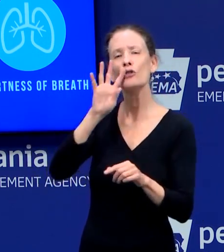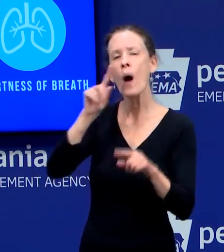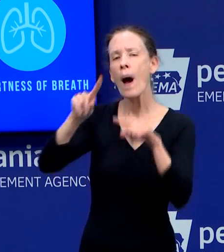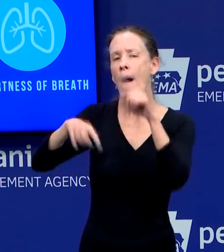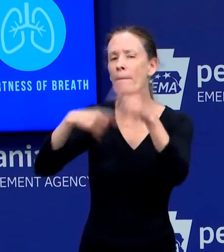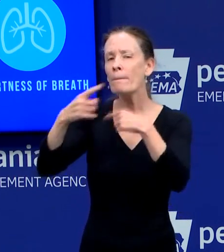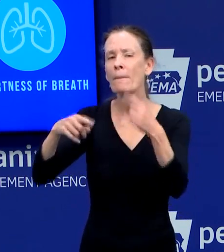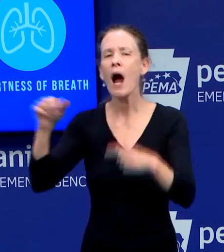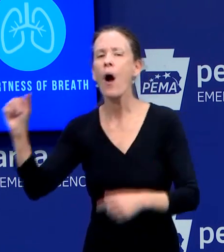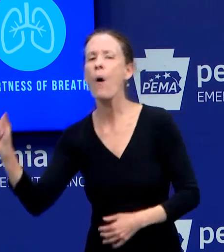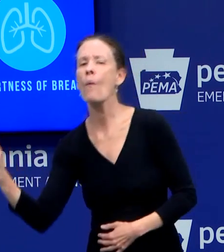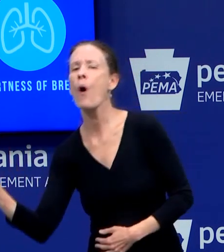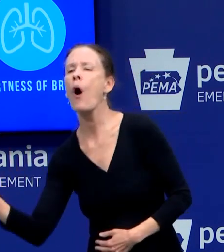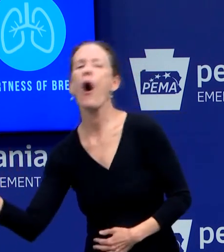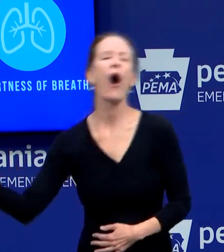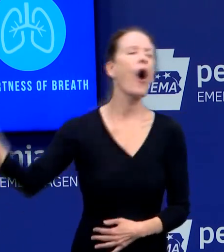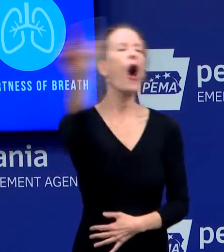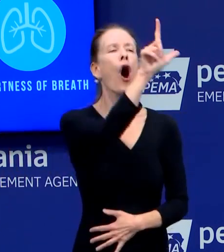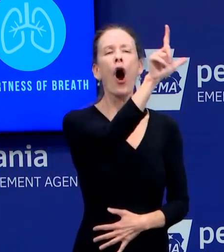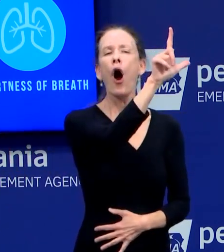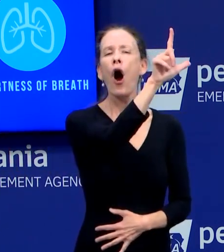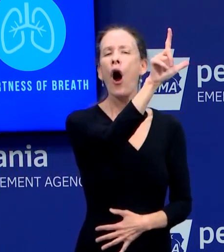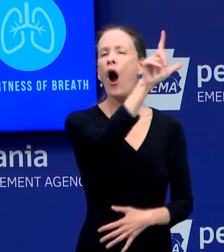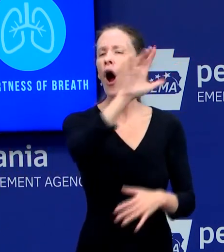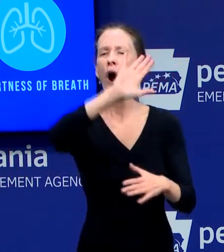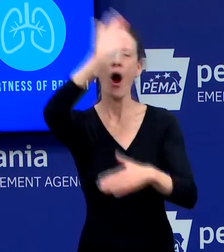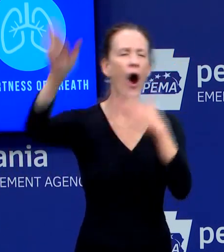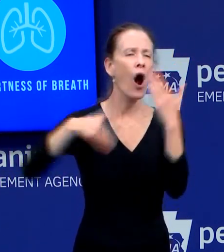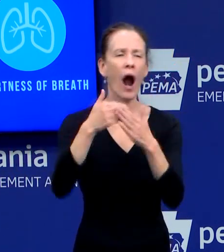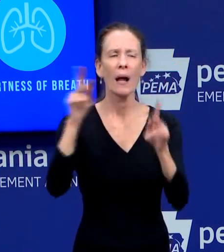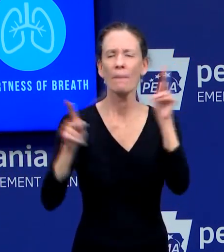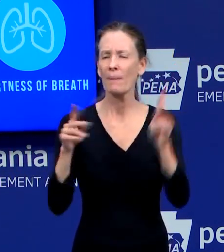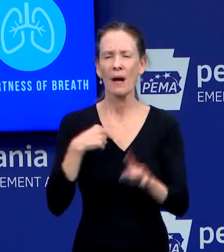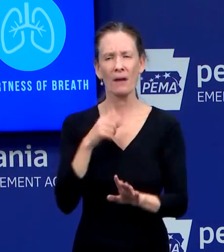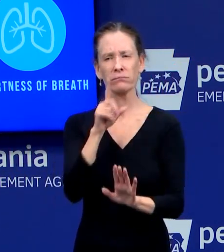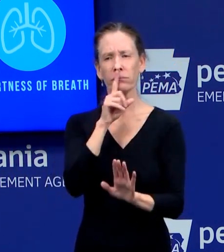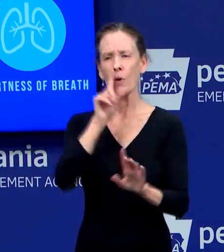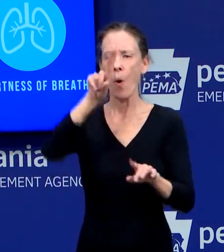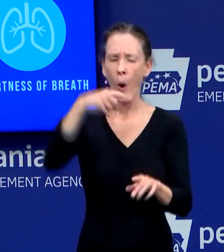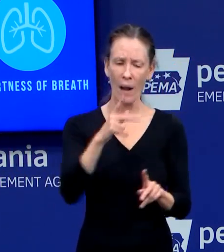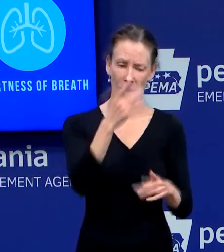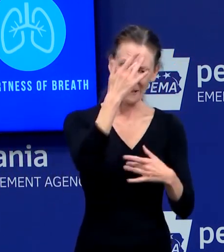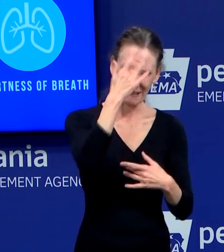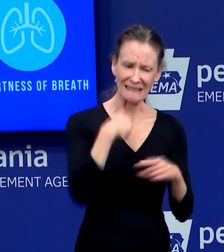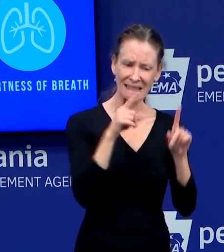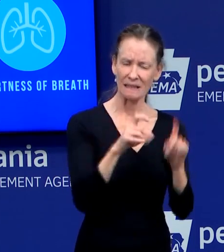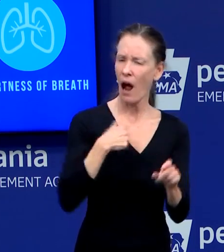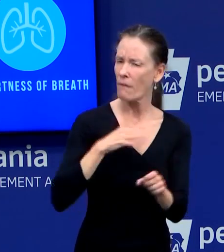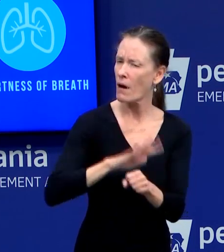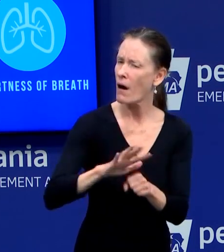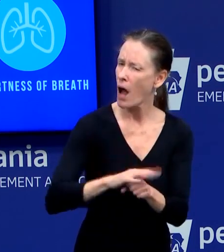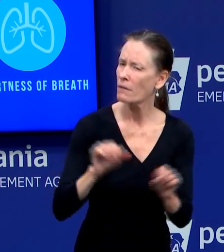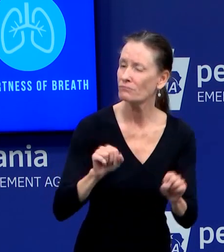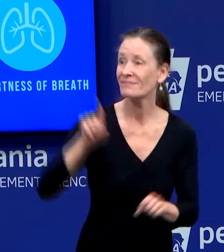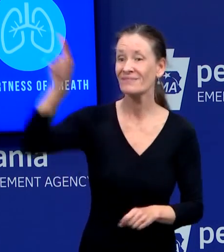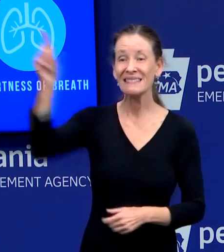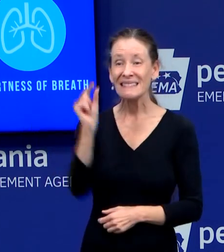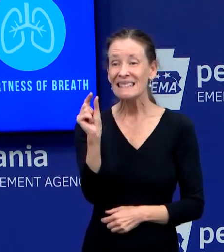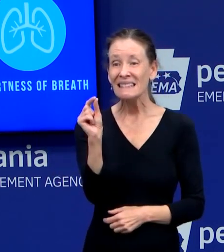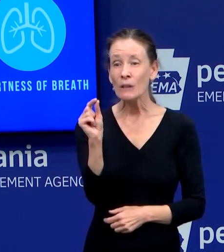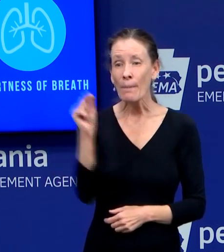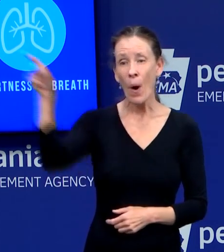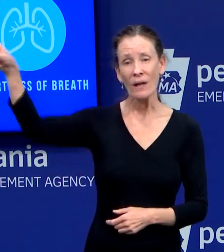country does, not have enough tests to do that. So. think he also, though, I think he also talked about, like, A, leading to an